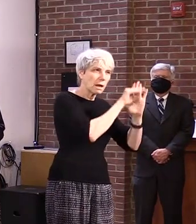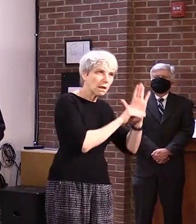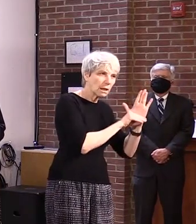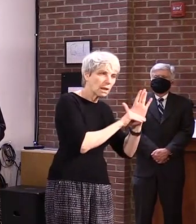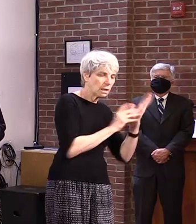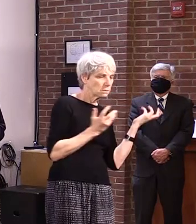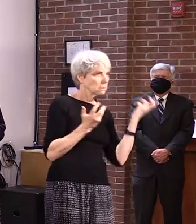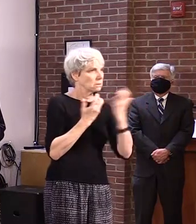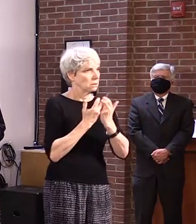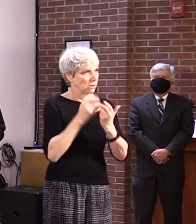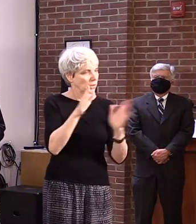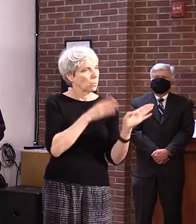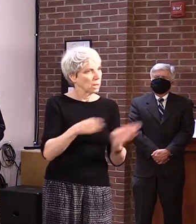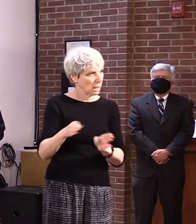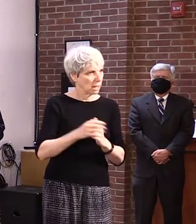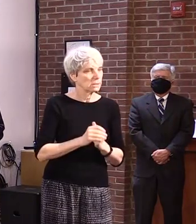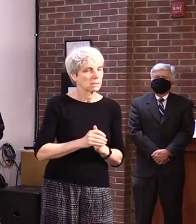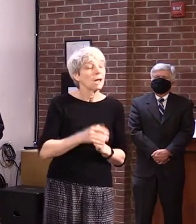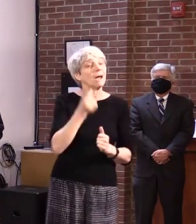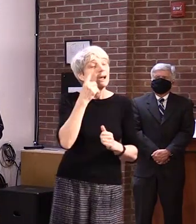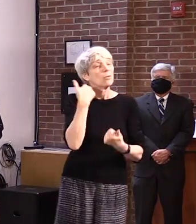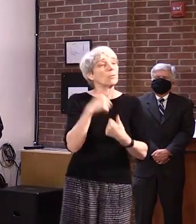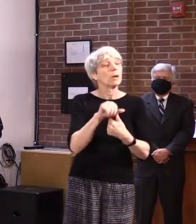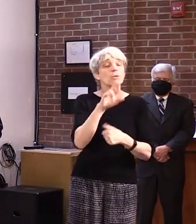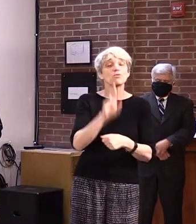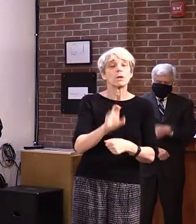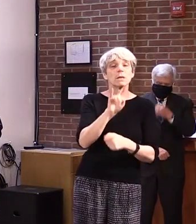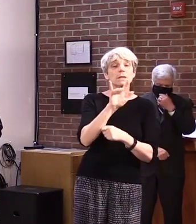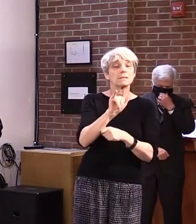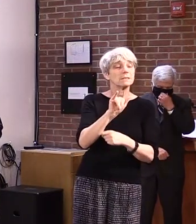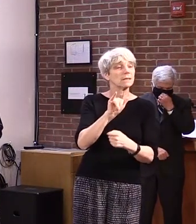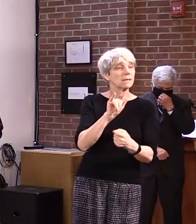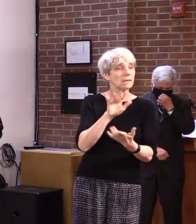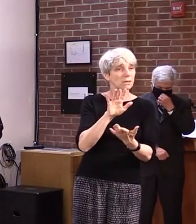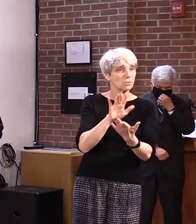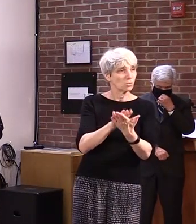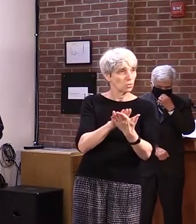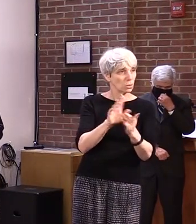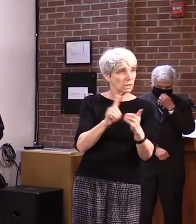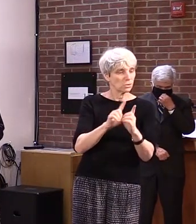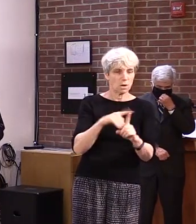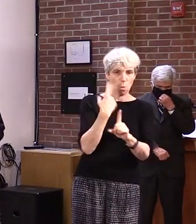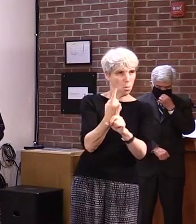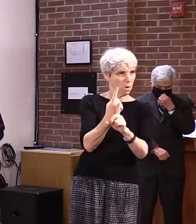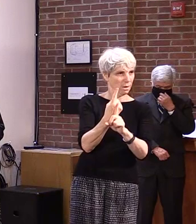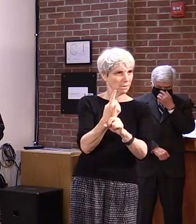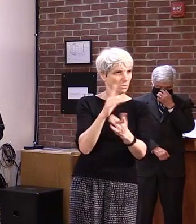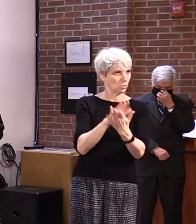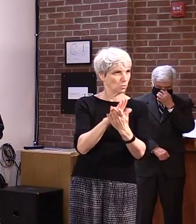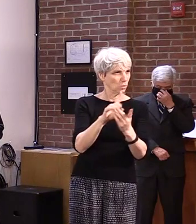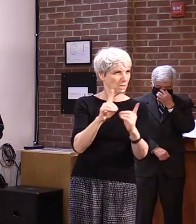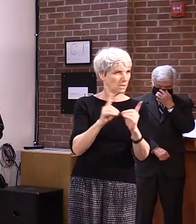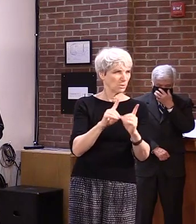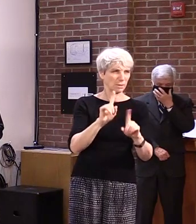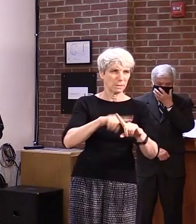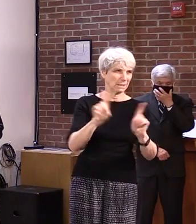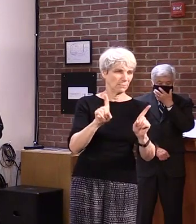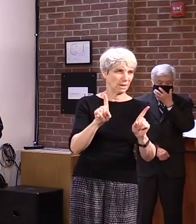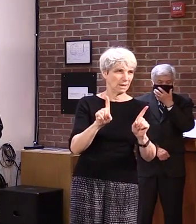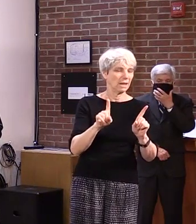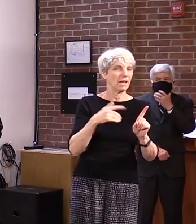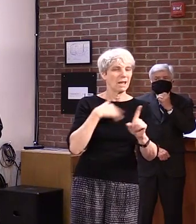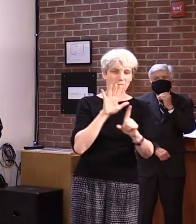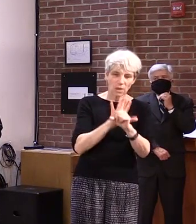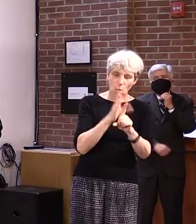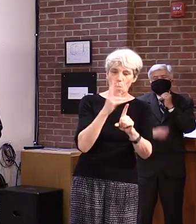Rutland City School District is a single school district with a single school board and a tech center, but has a totally different set of planning considerations